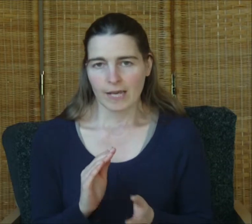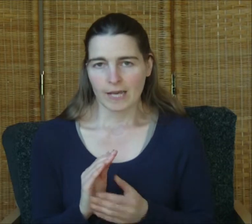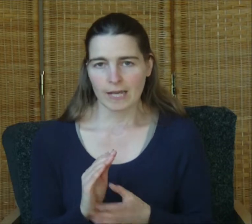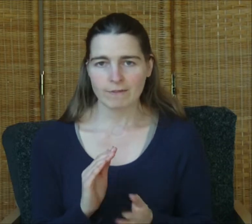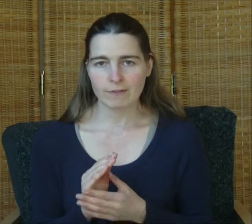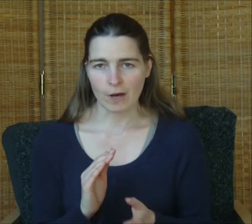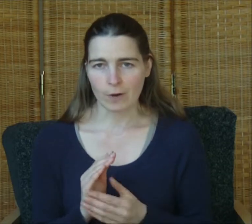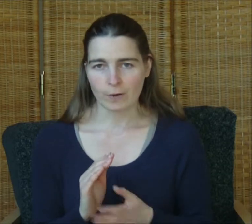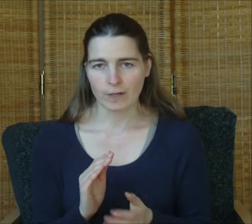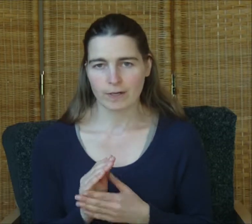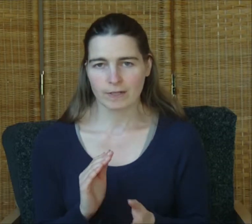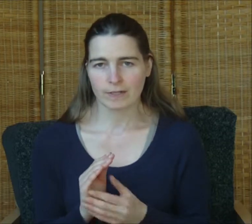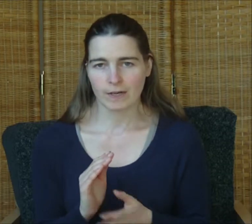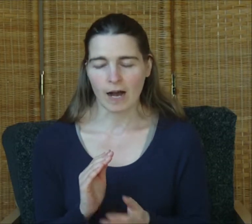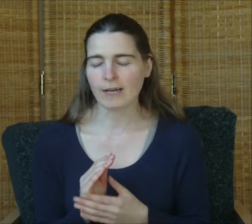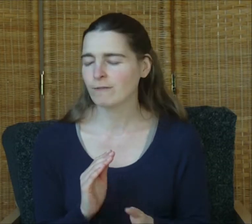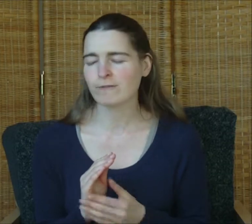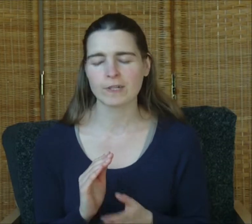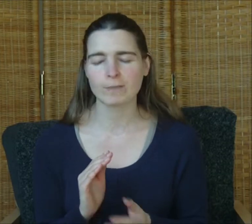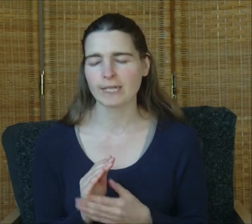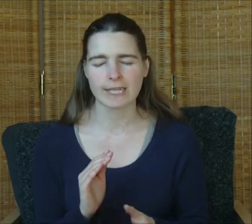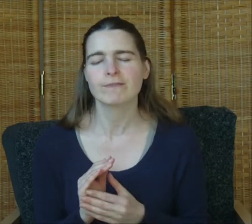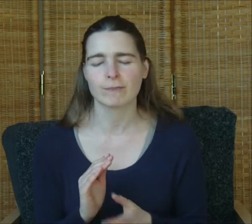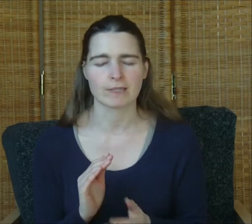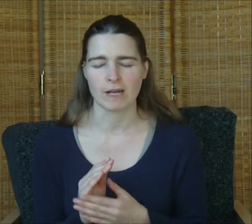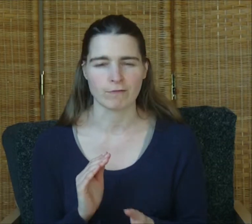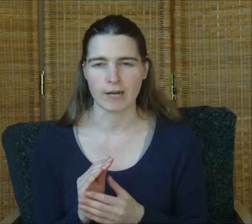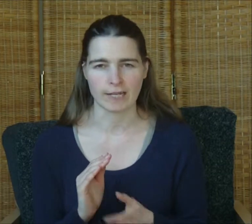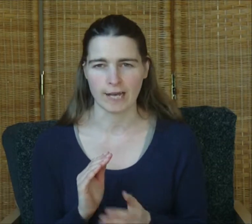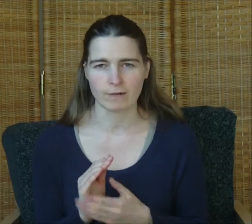Even though I don't fully believe in myself right now.